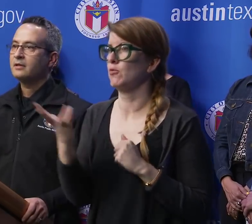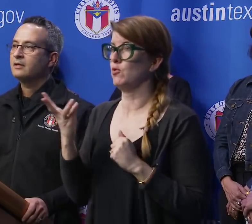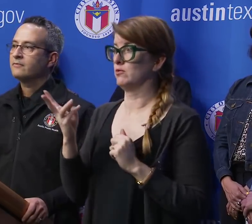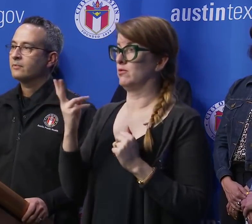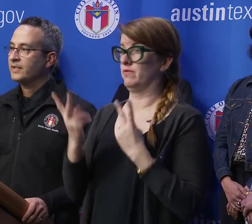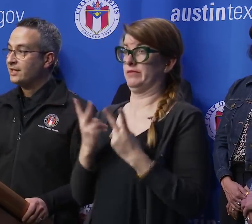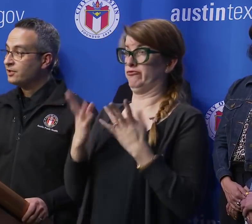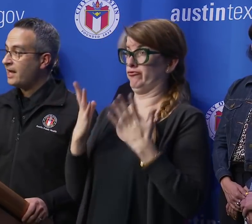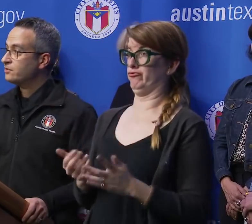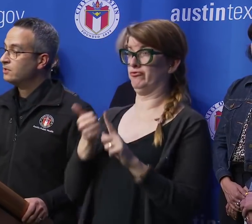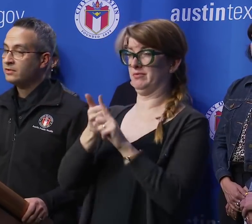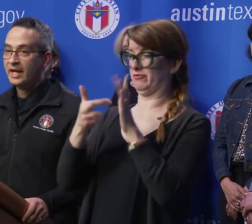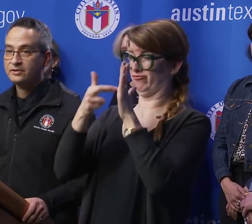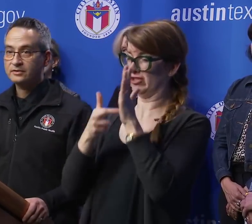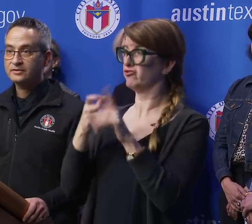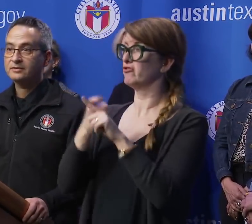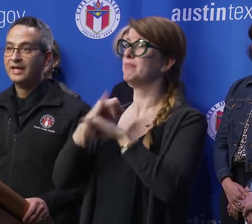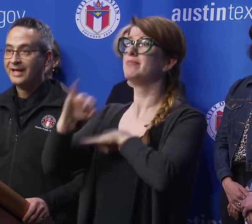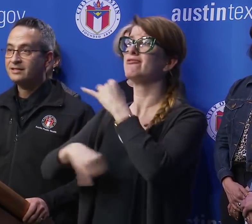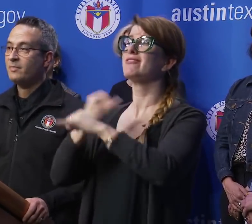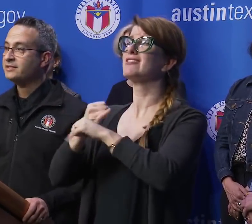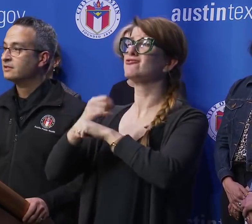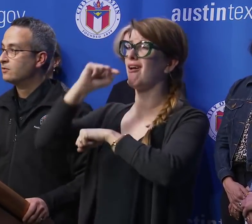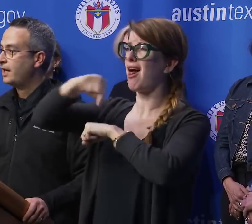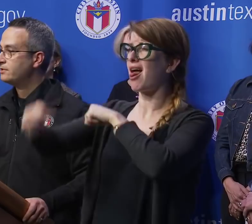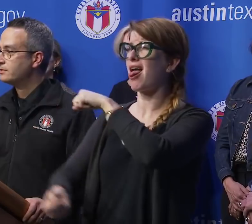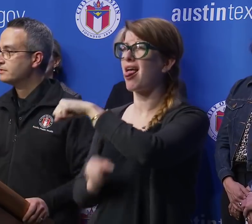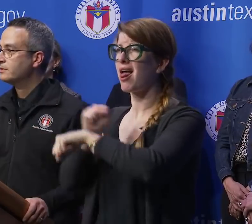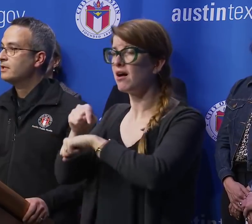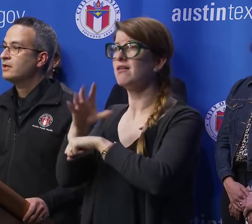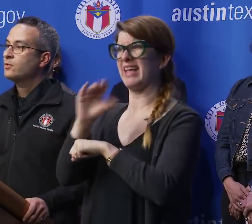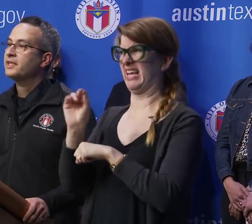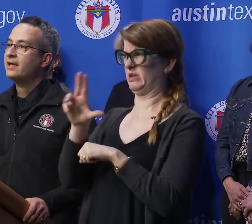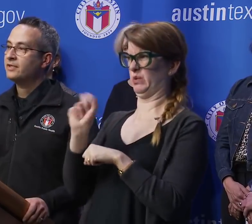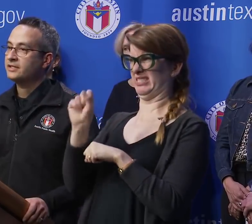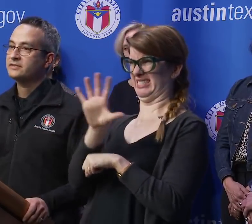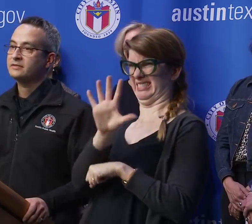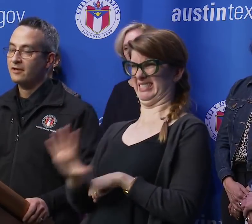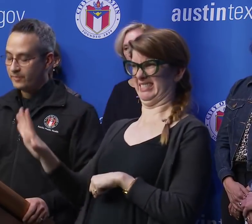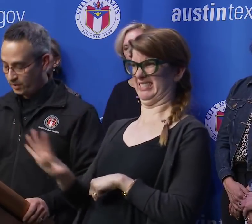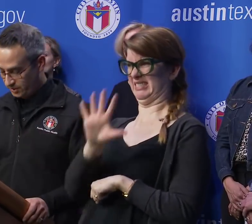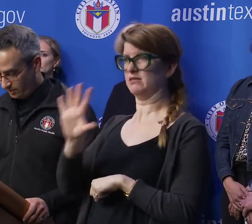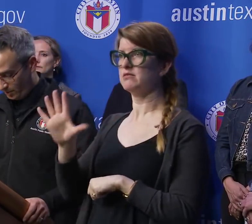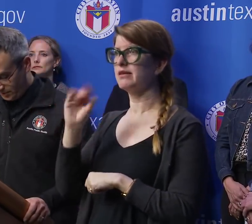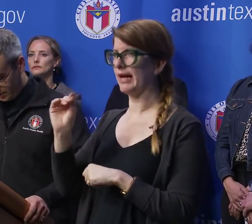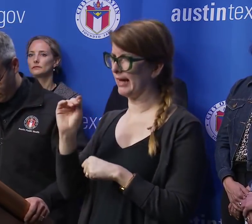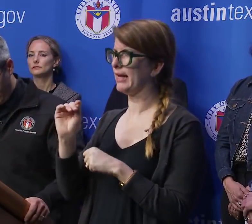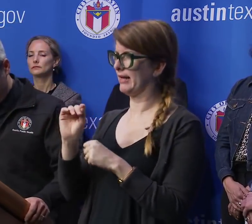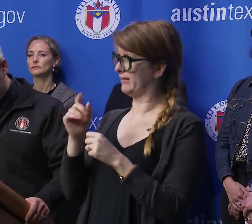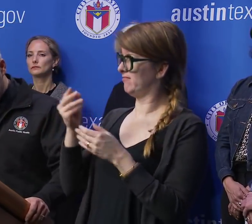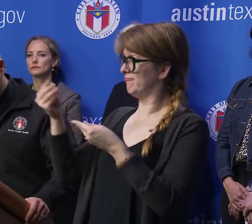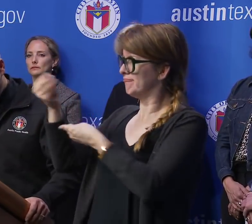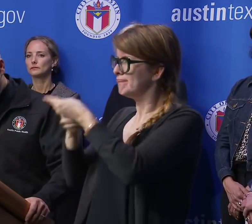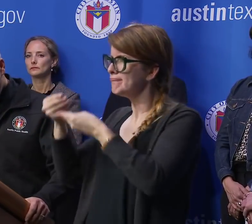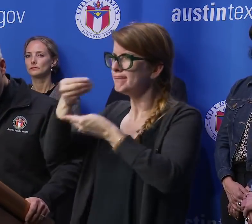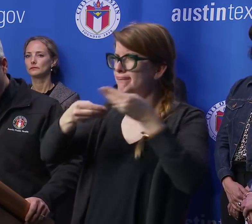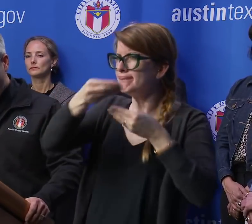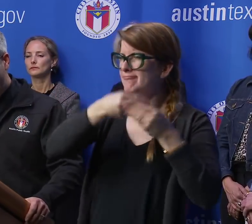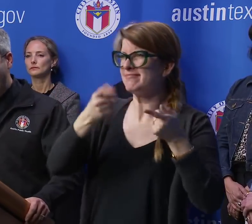from international locations and domestic locations with evidence of person-to-person spread.